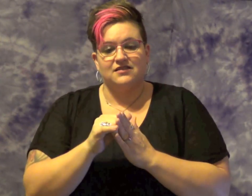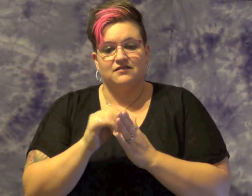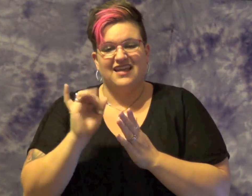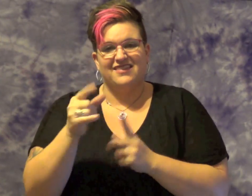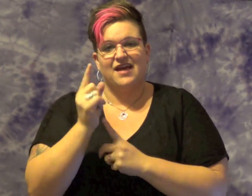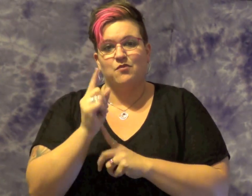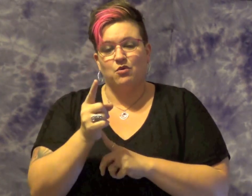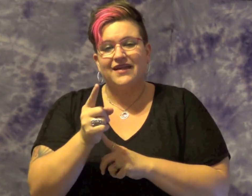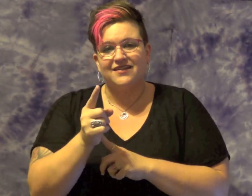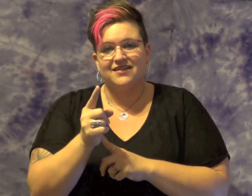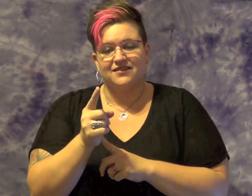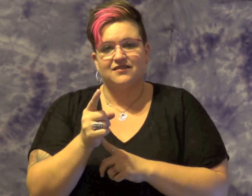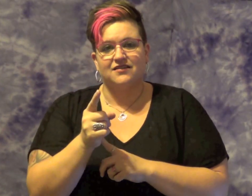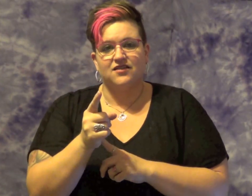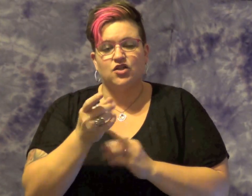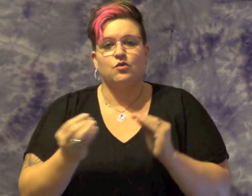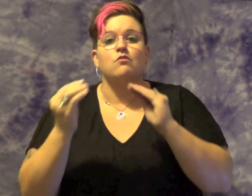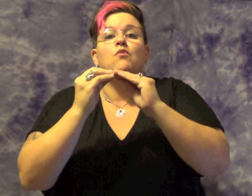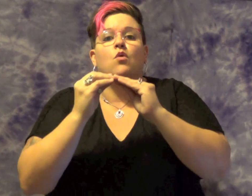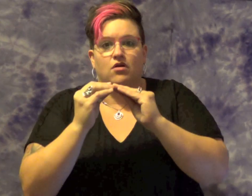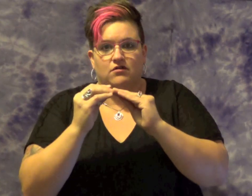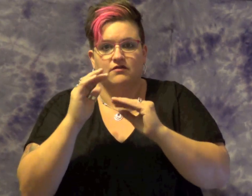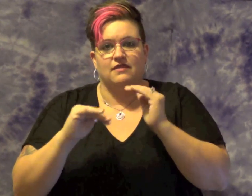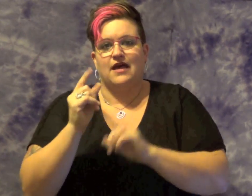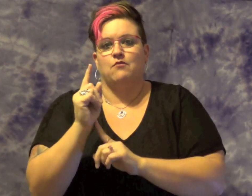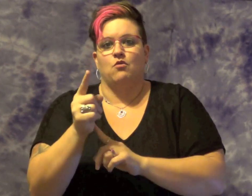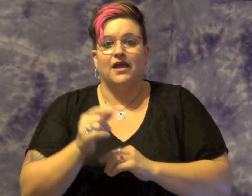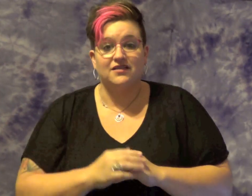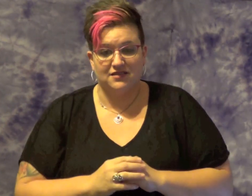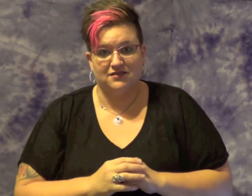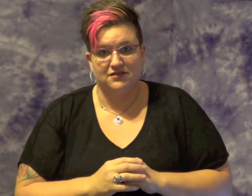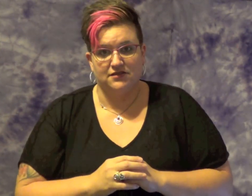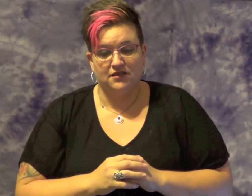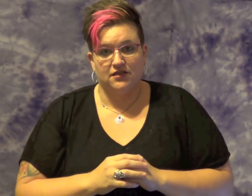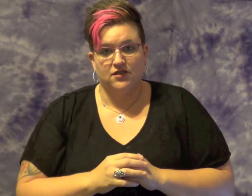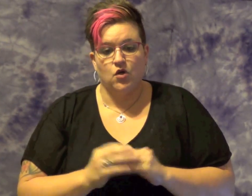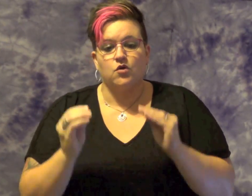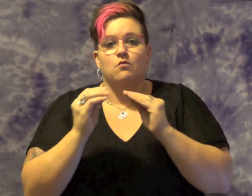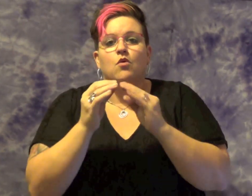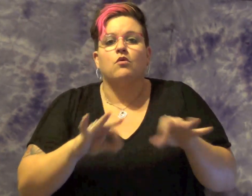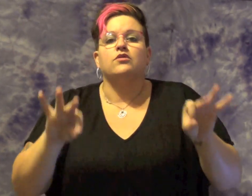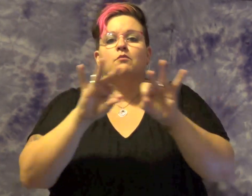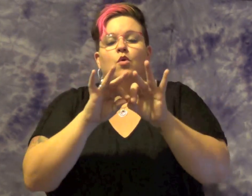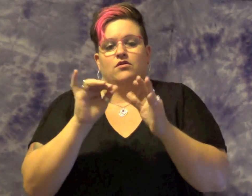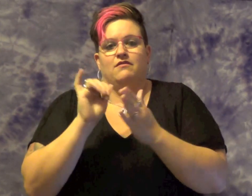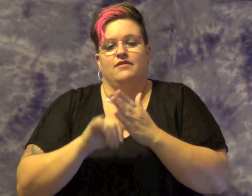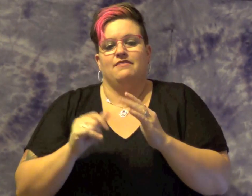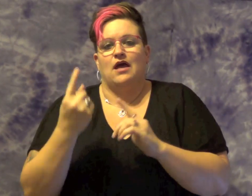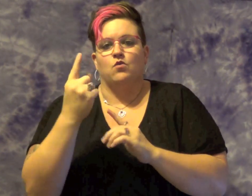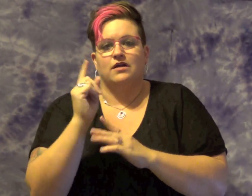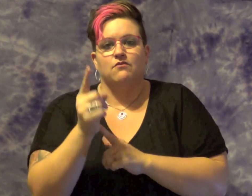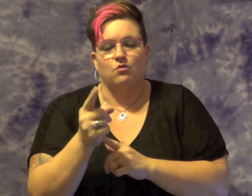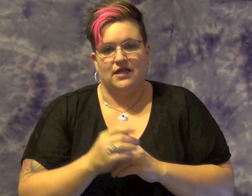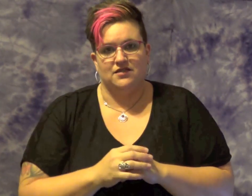in that moment you're more than that moment. You're more important than that one moment.